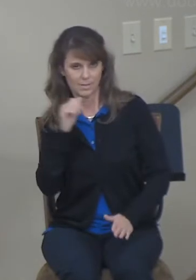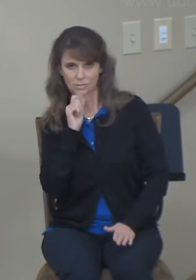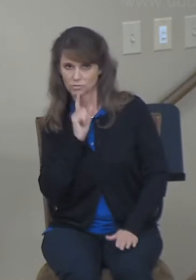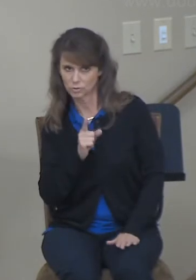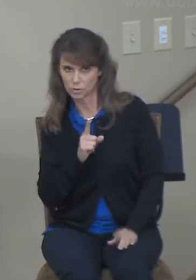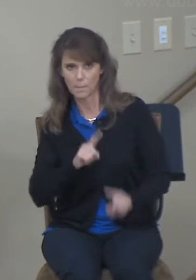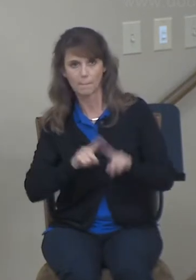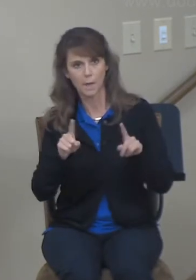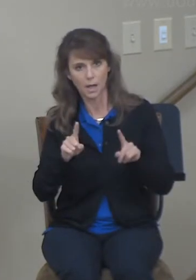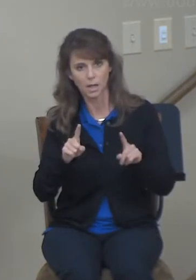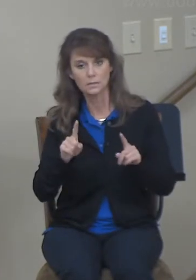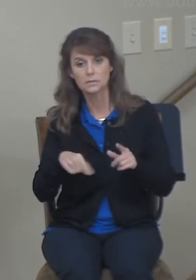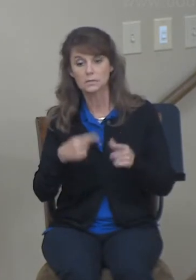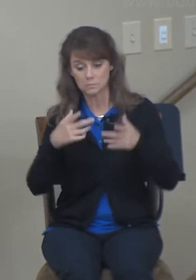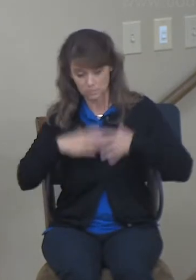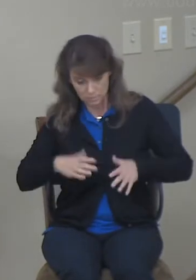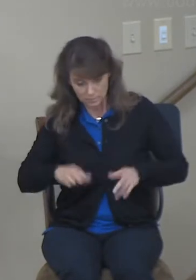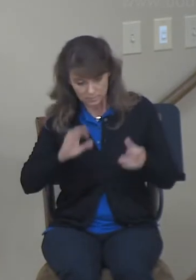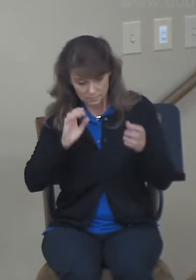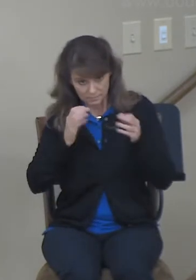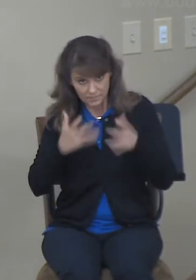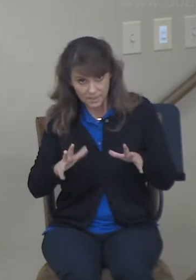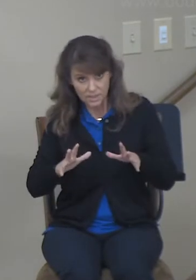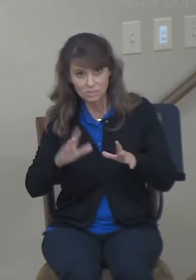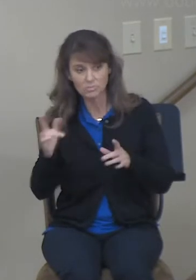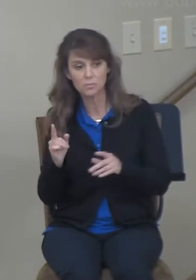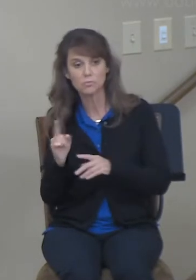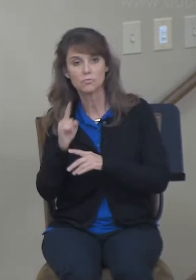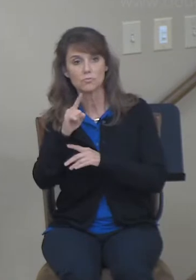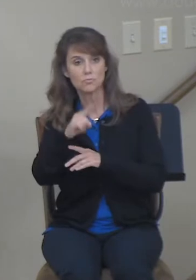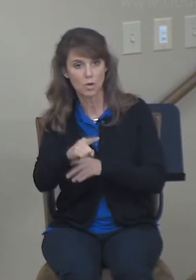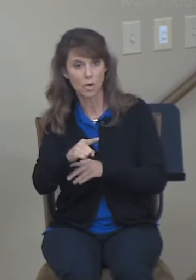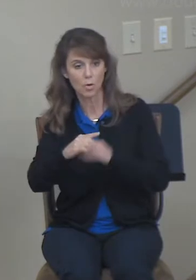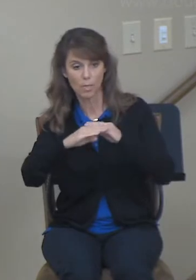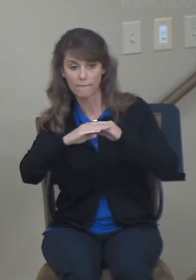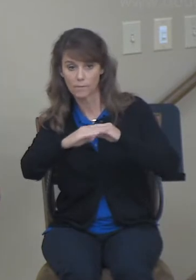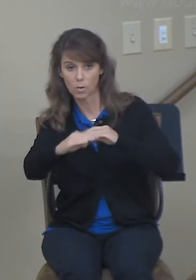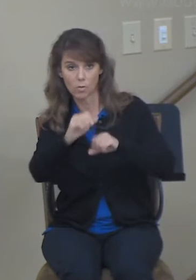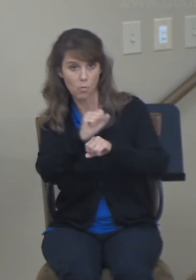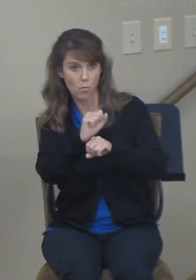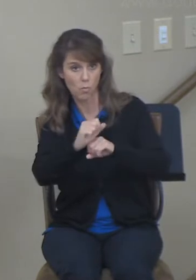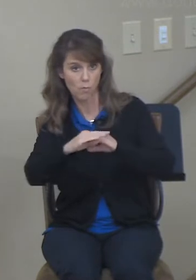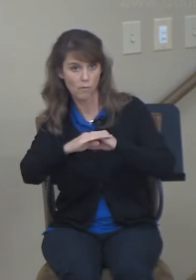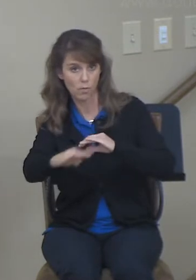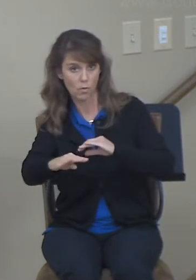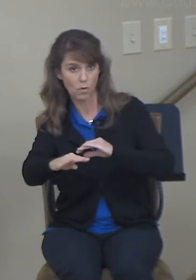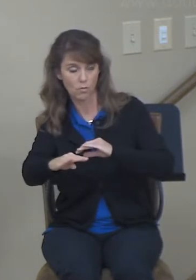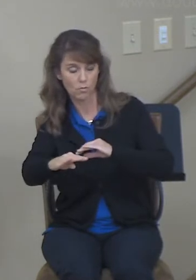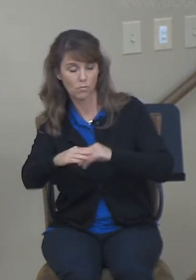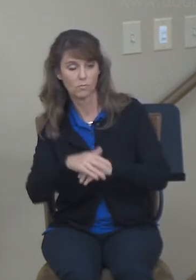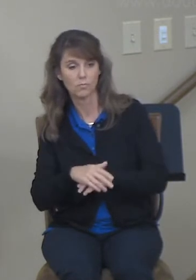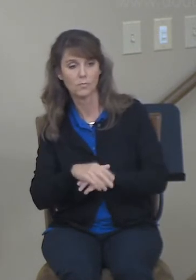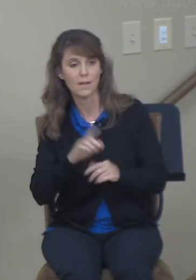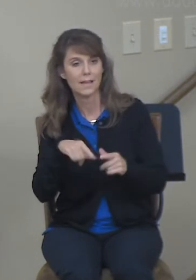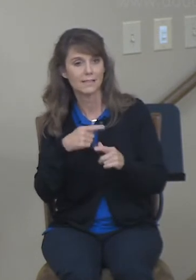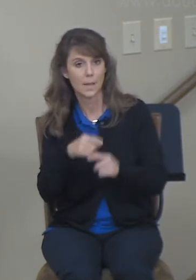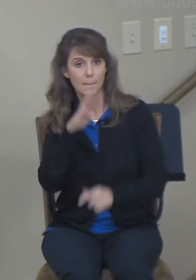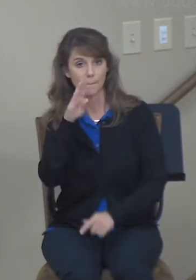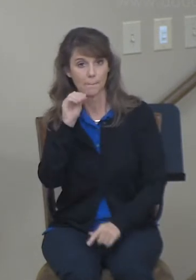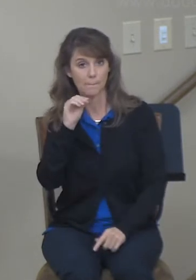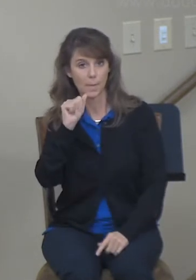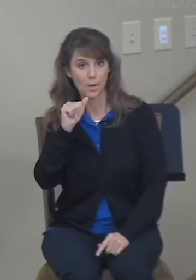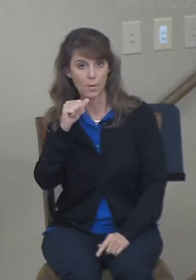then to go down to the threshing floor and not to be noticed until he lies down. And then she is to go